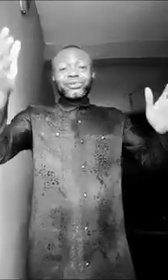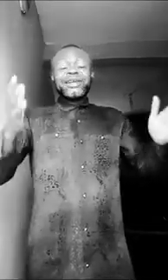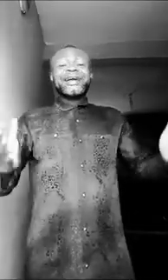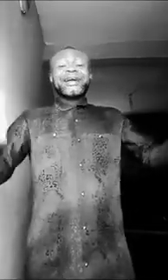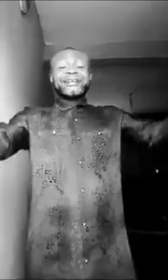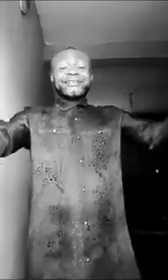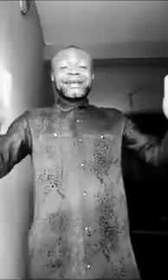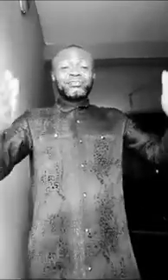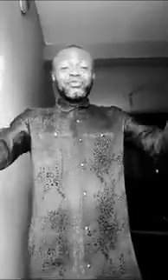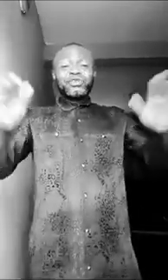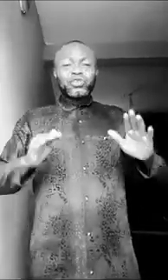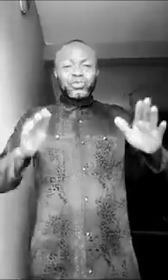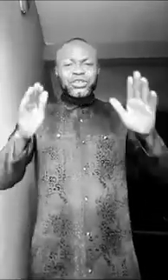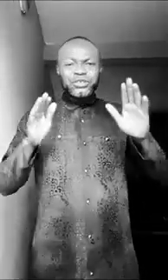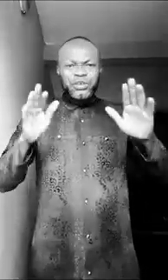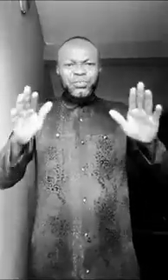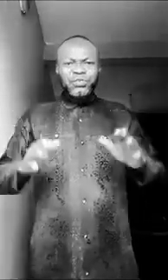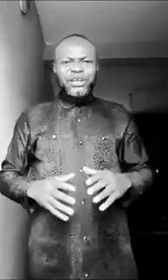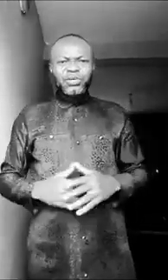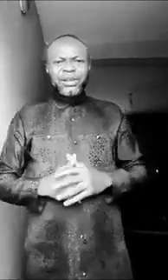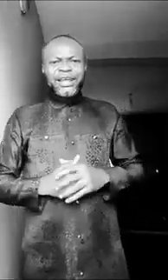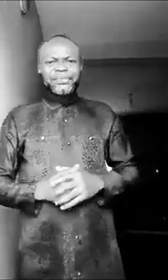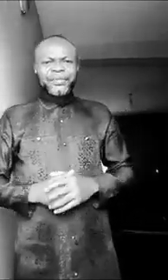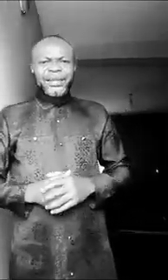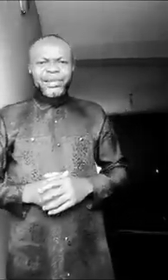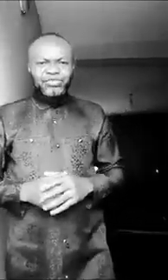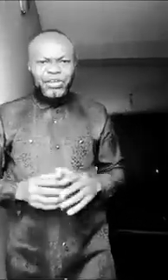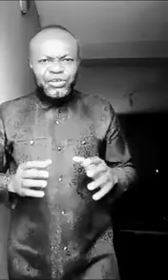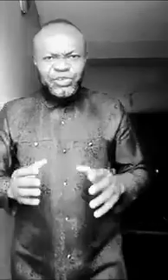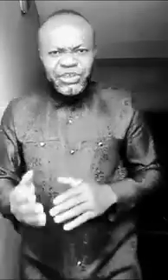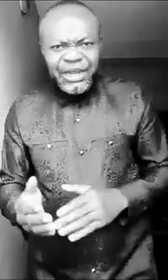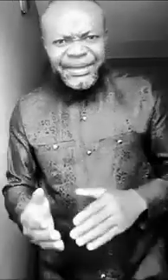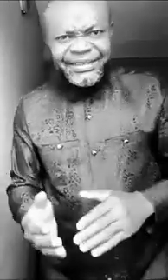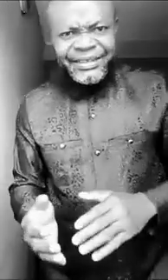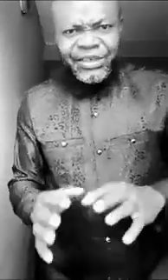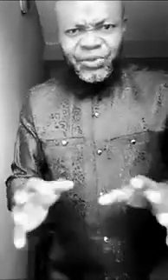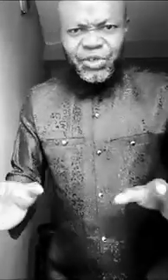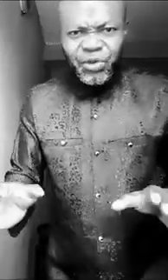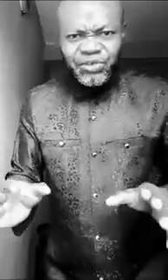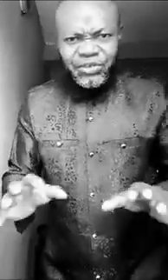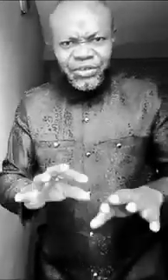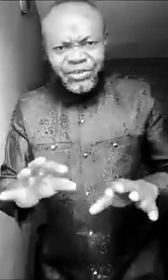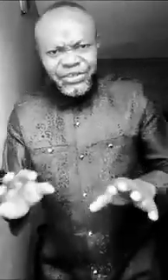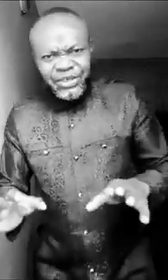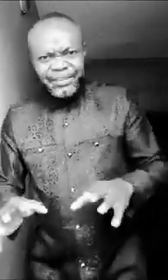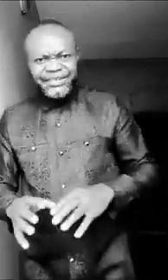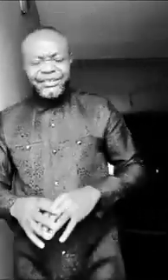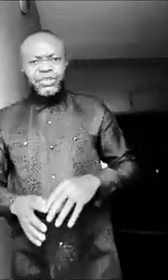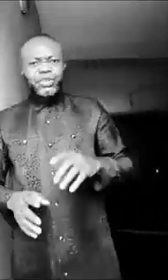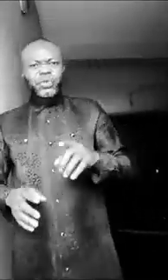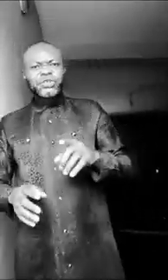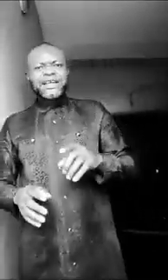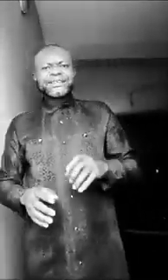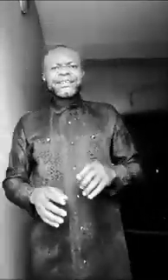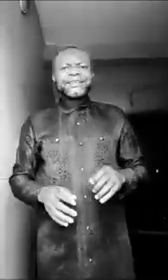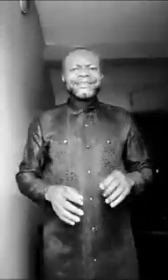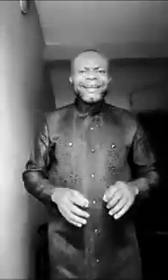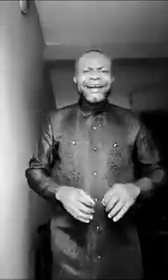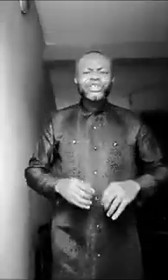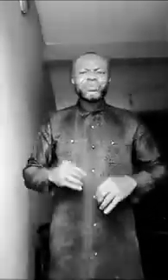and start moving. Someone is moving that umbrella and you try to see that person. You do not see that person. Shows that there are some